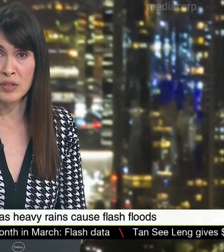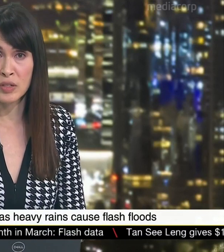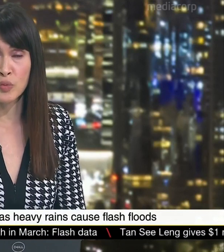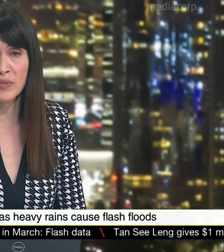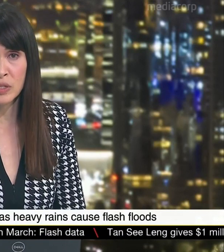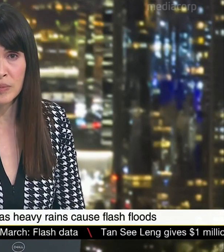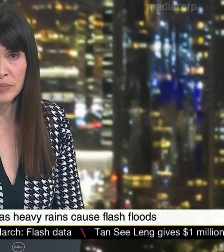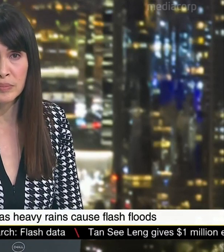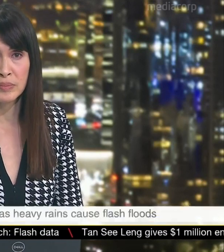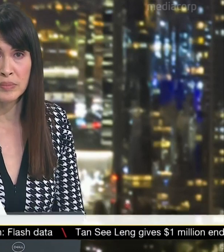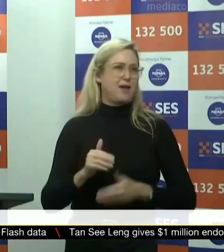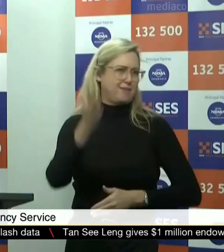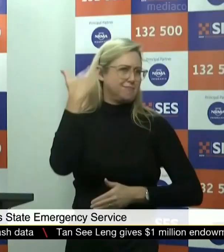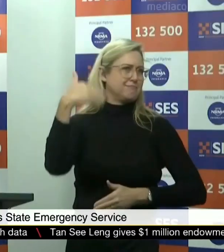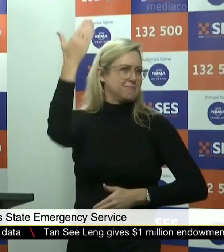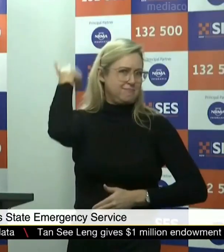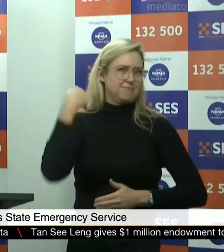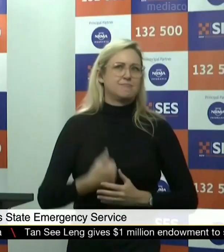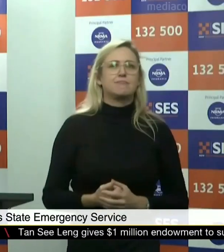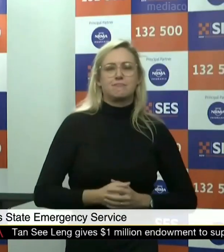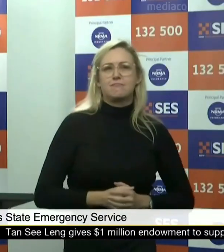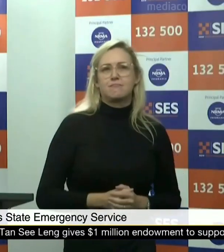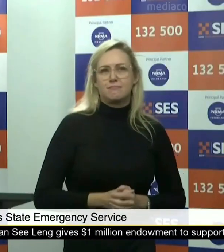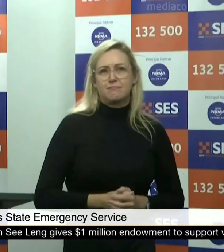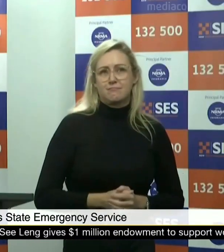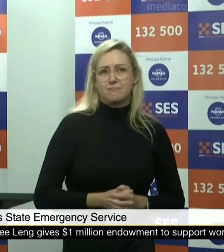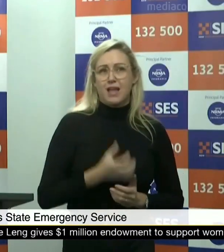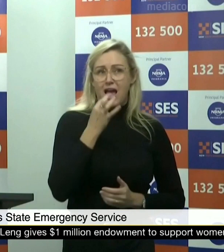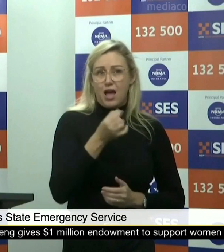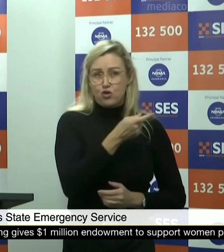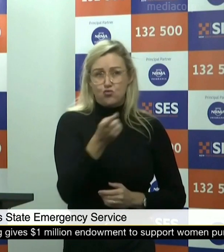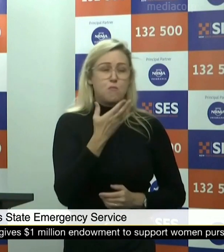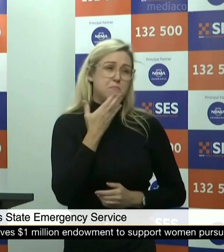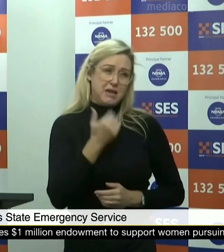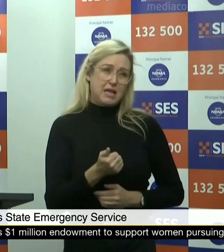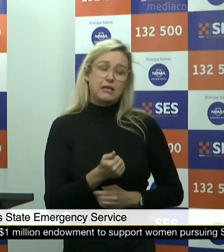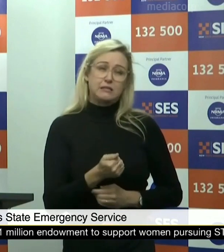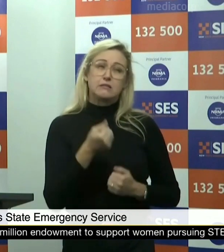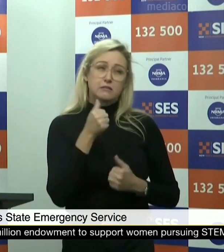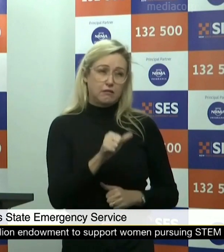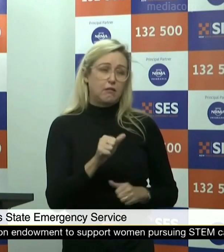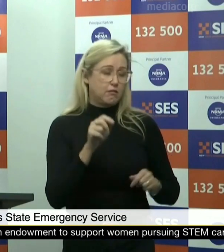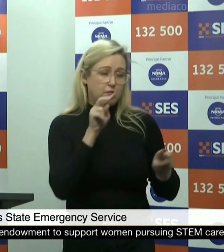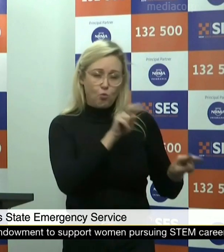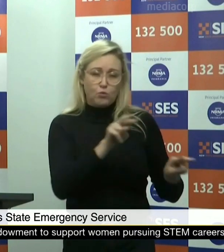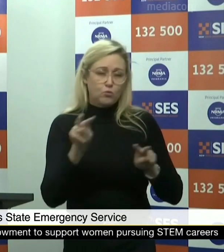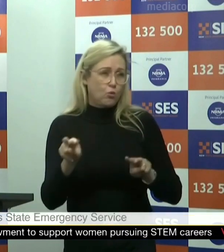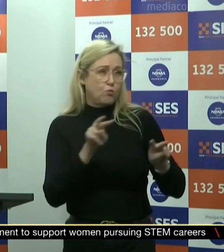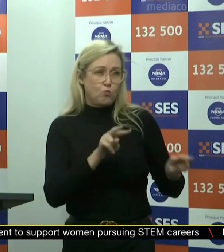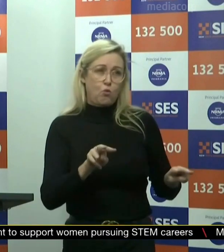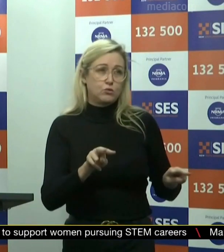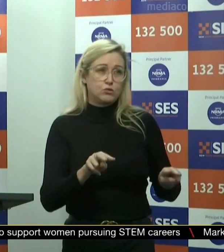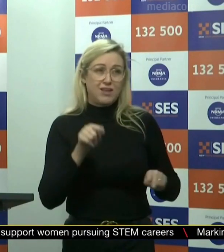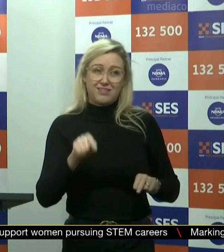have been turned into rivers. We ask the community to continue to be vigilant. This is a highly dynamic situation.